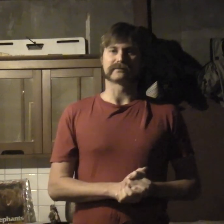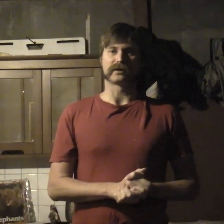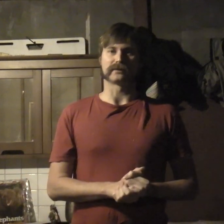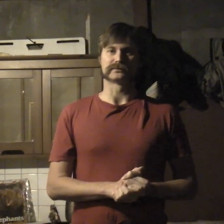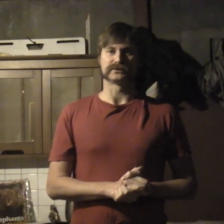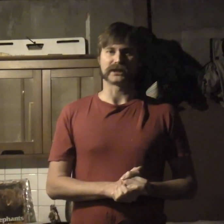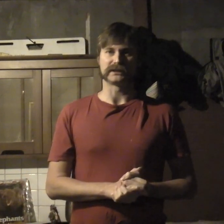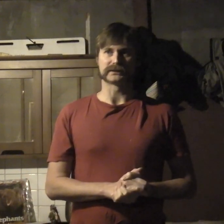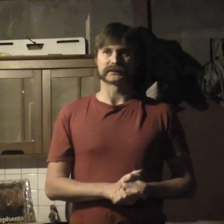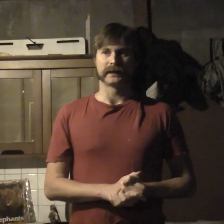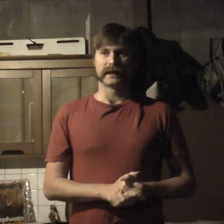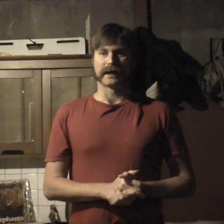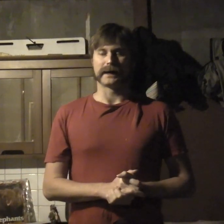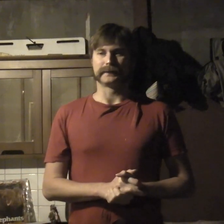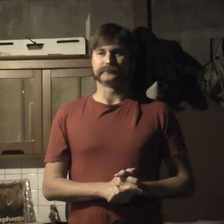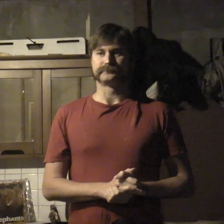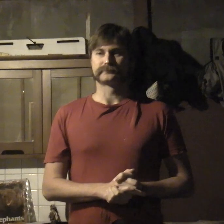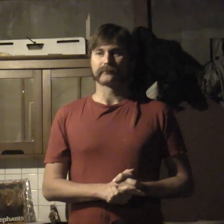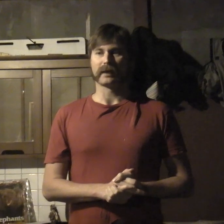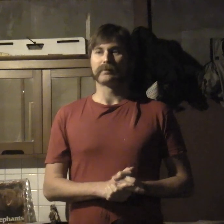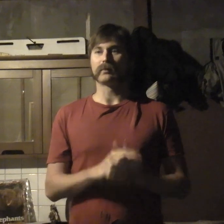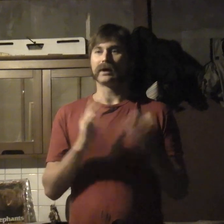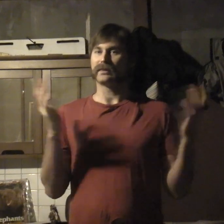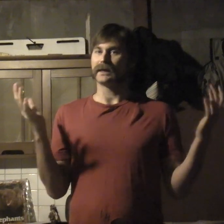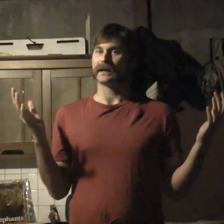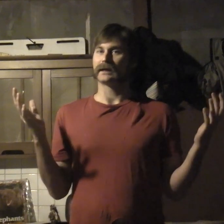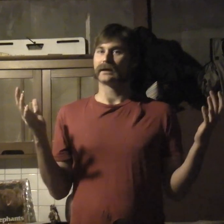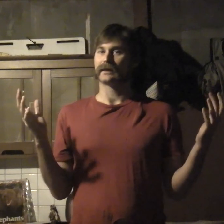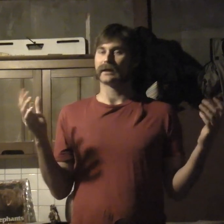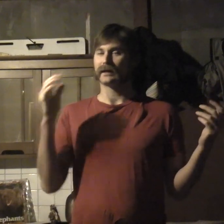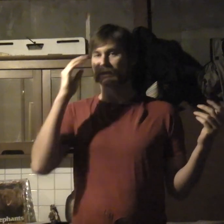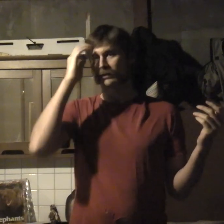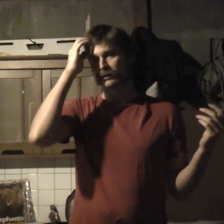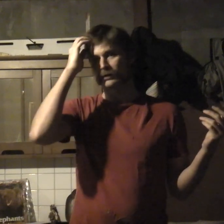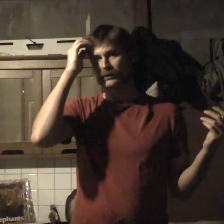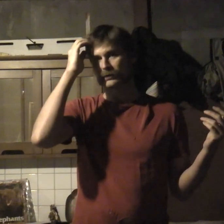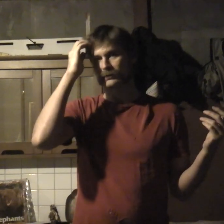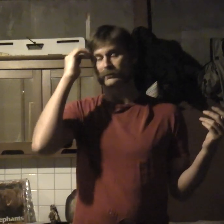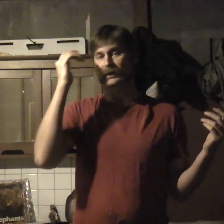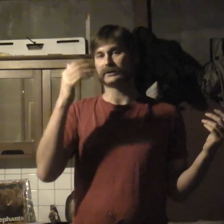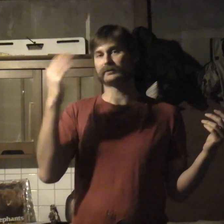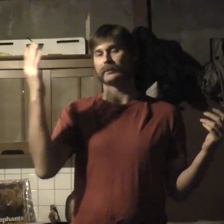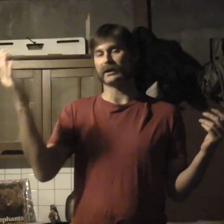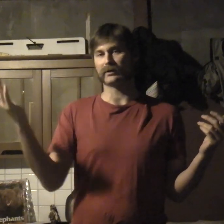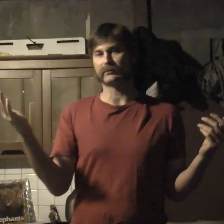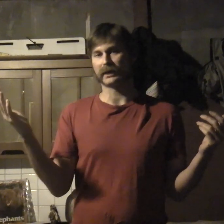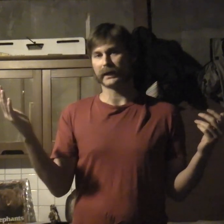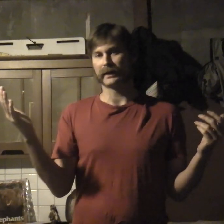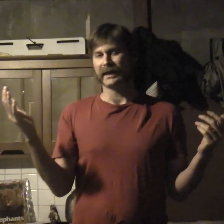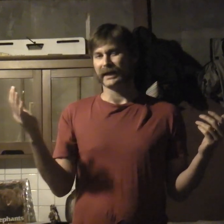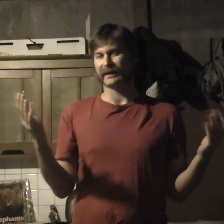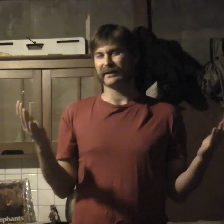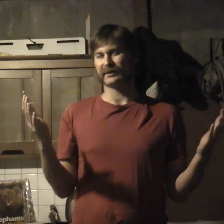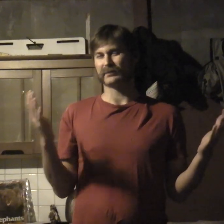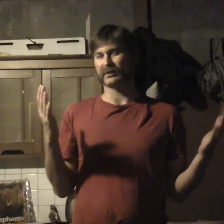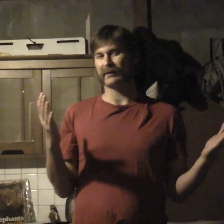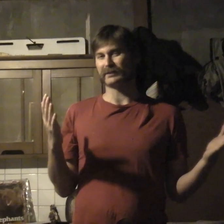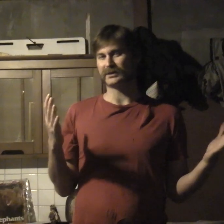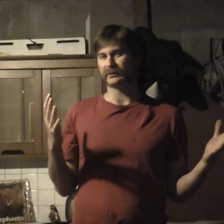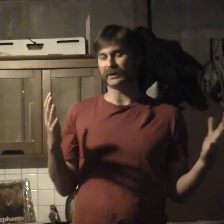evolves and changes. But one thing that I think, at least for my current plan, and I think could probably still be